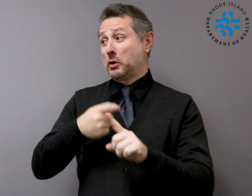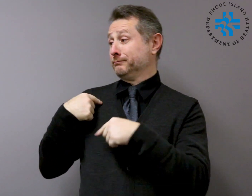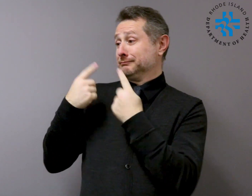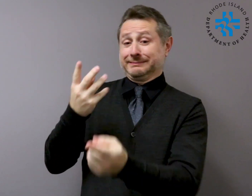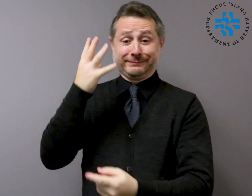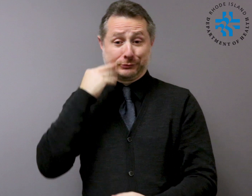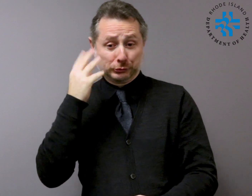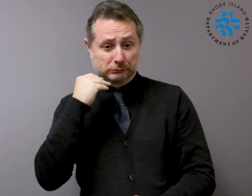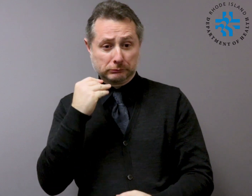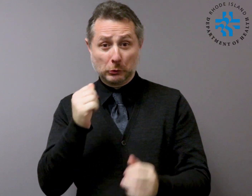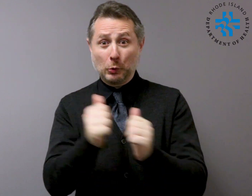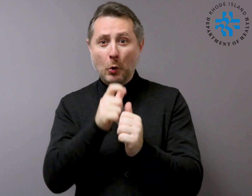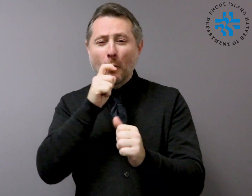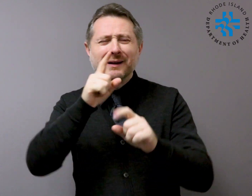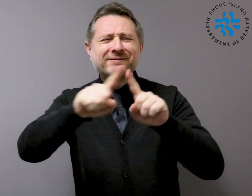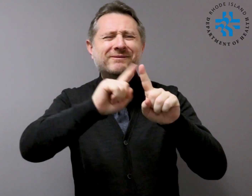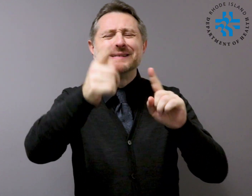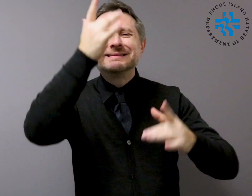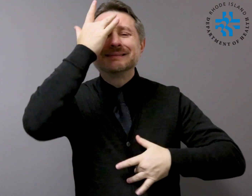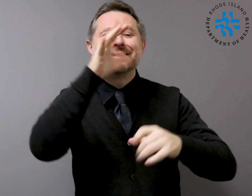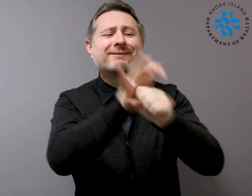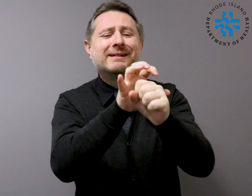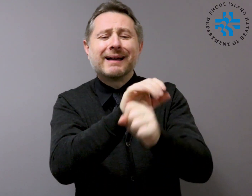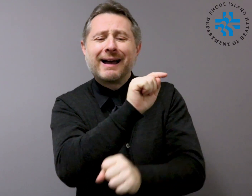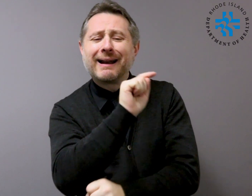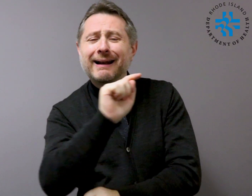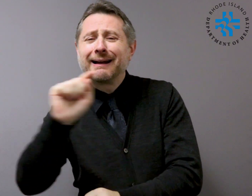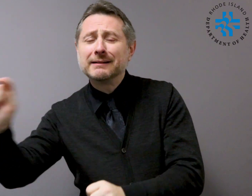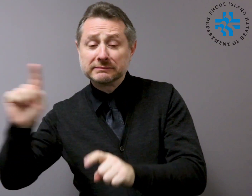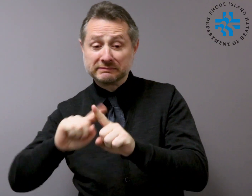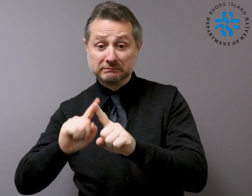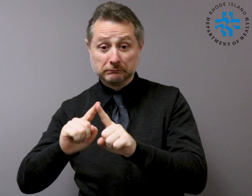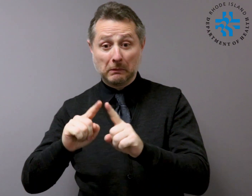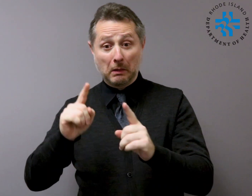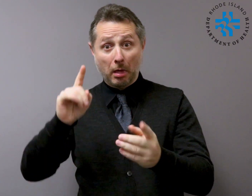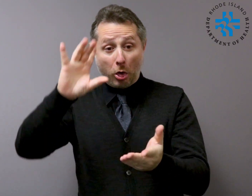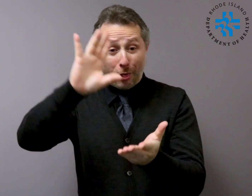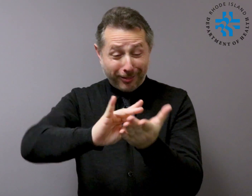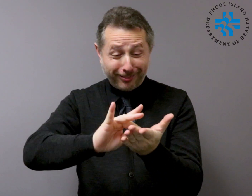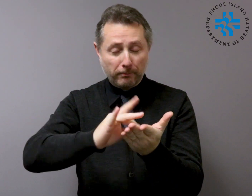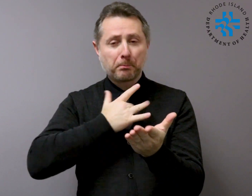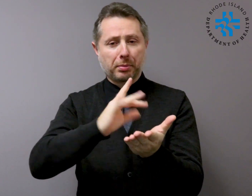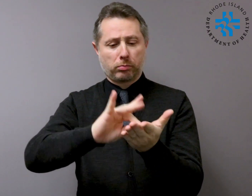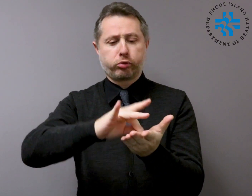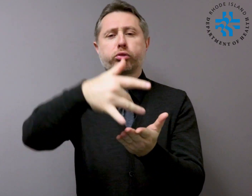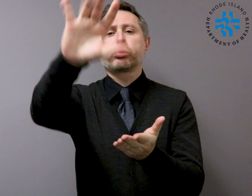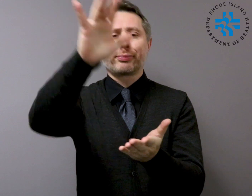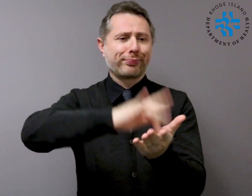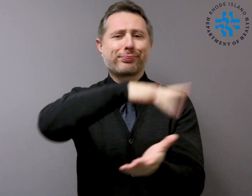with other coronaviruses, we know that these types of viruses don't survive long on objects such as letters or packages.